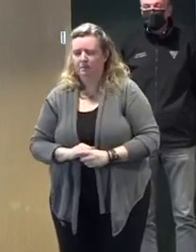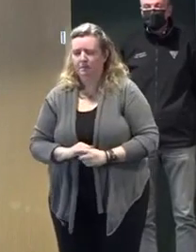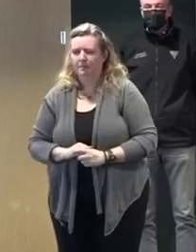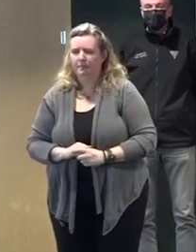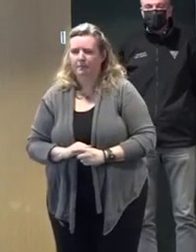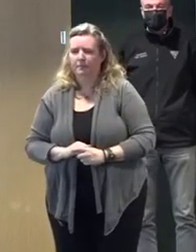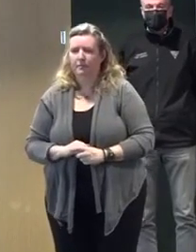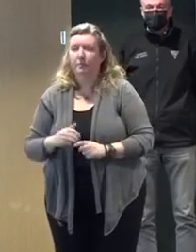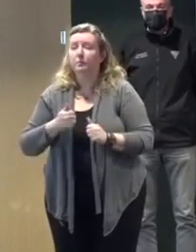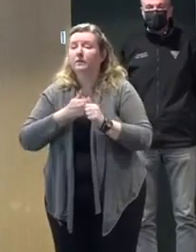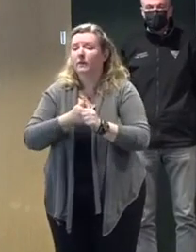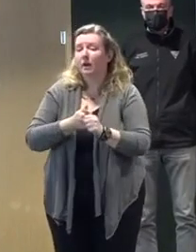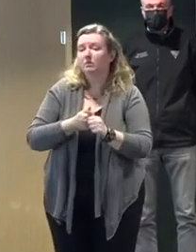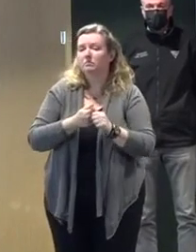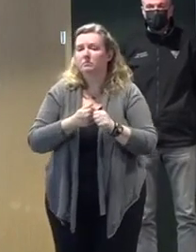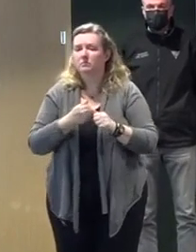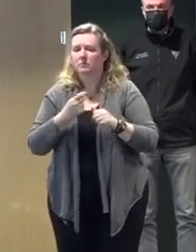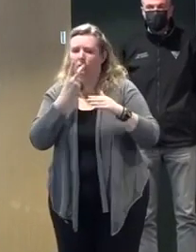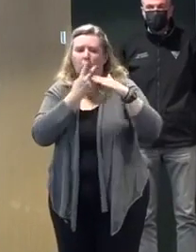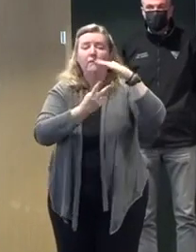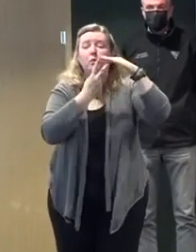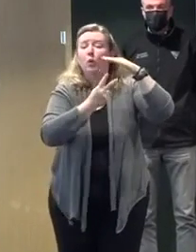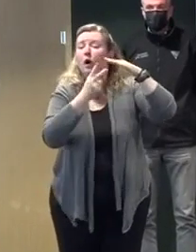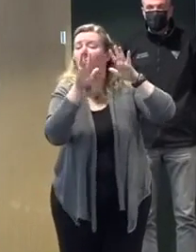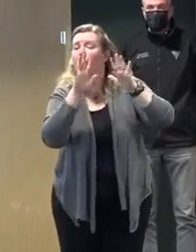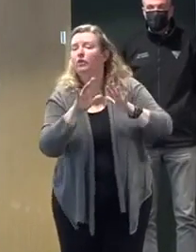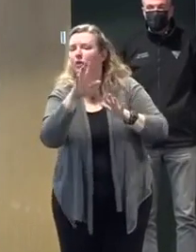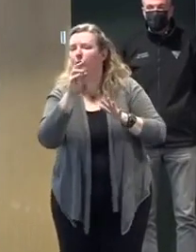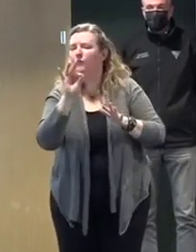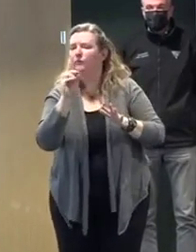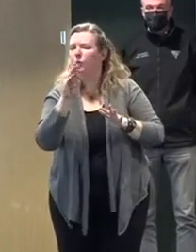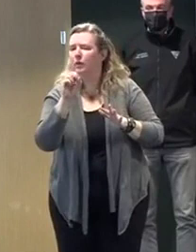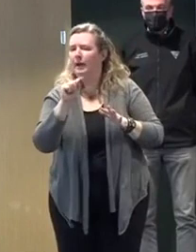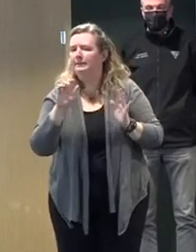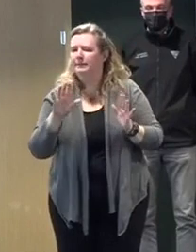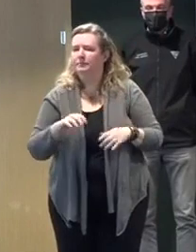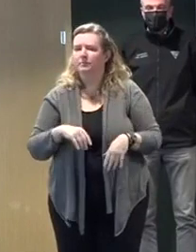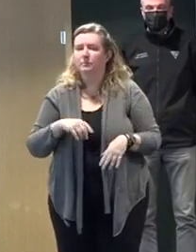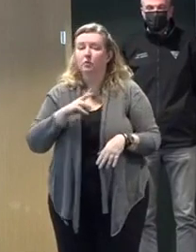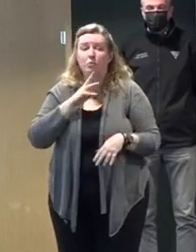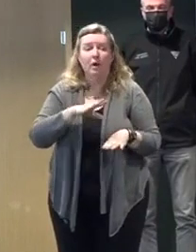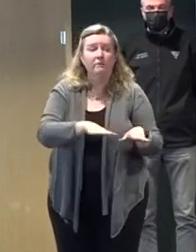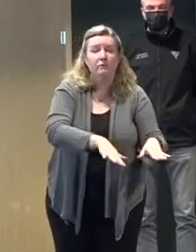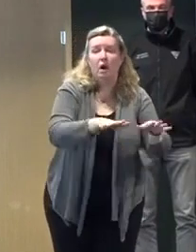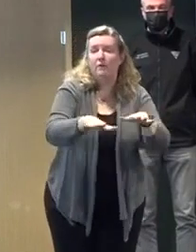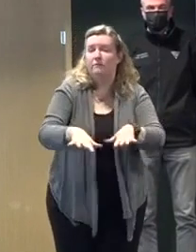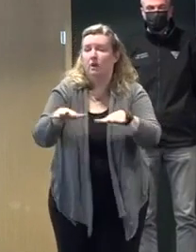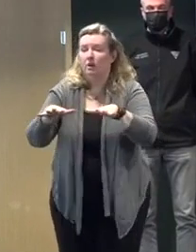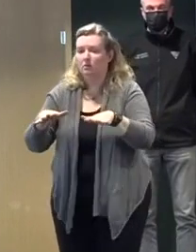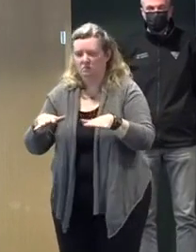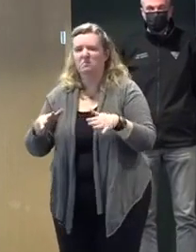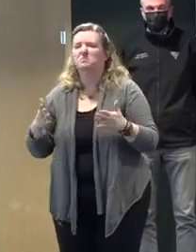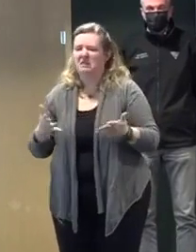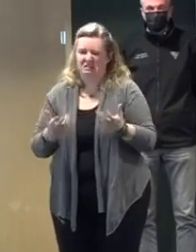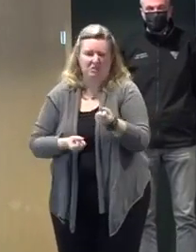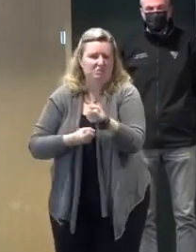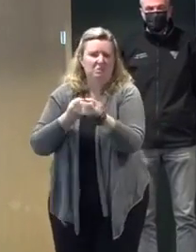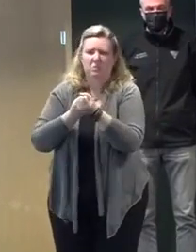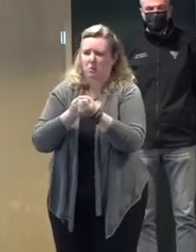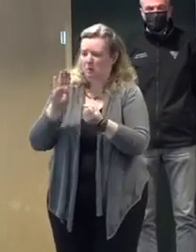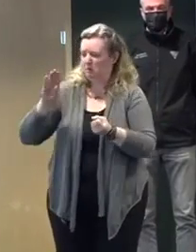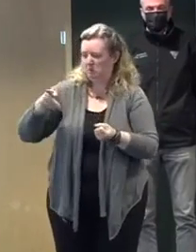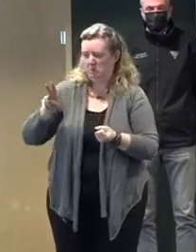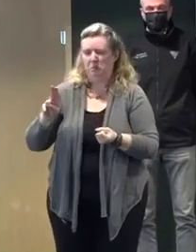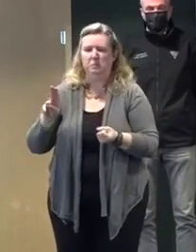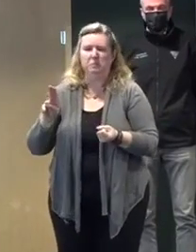forecast. As far as the high winds and flooding, we'll be there to support our colleagues at BPU and their utility